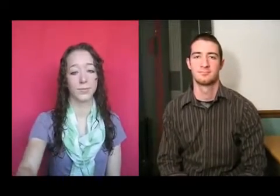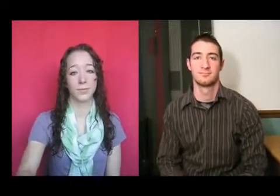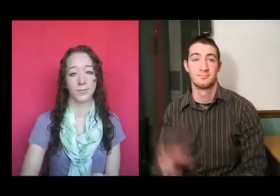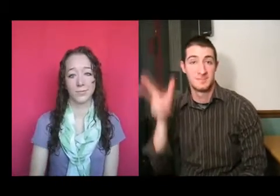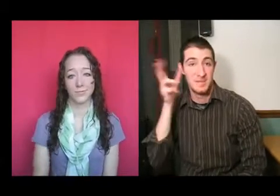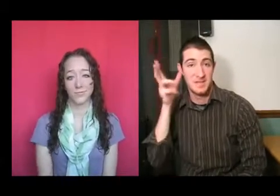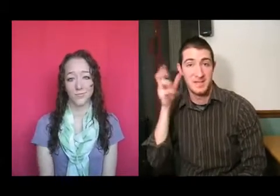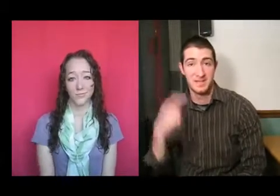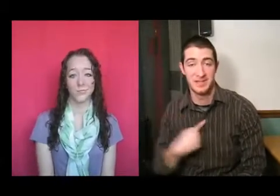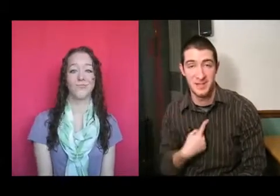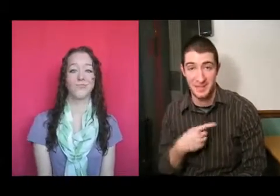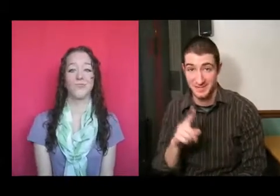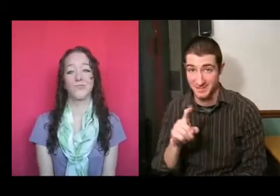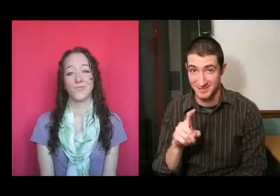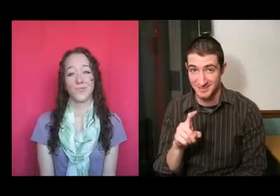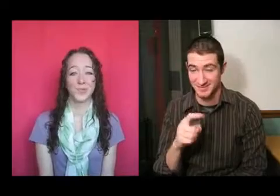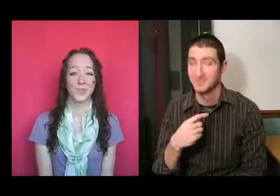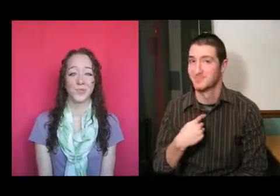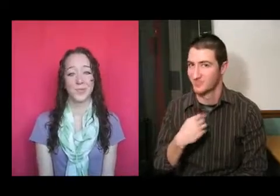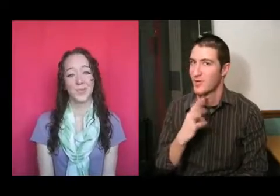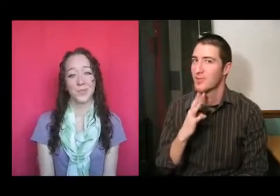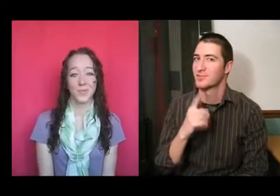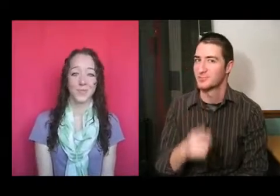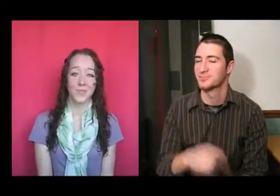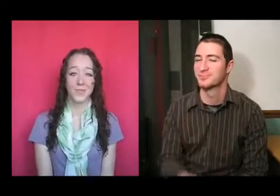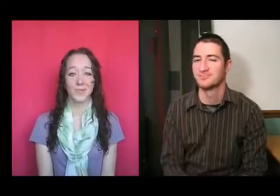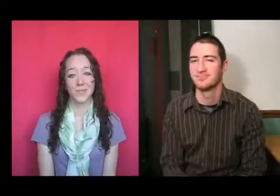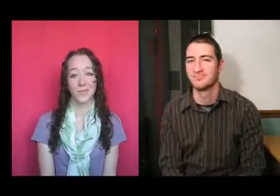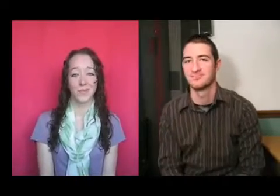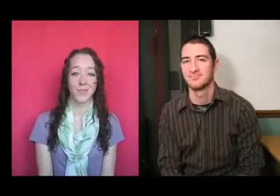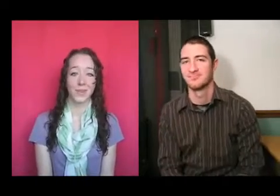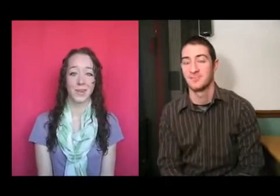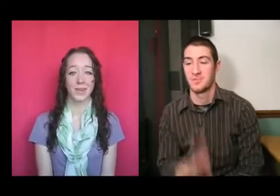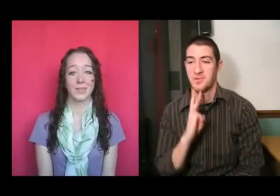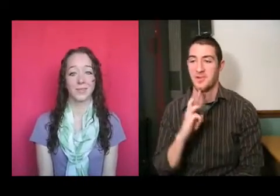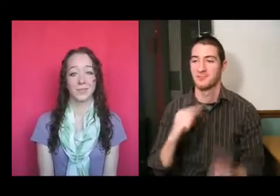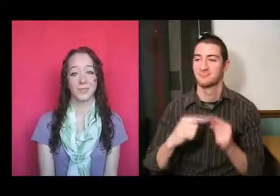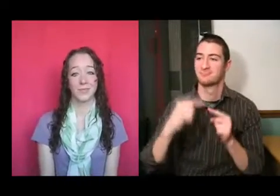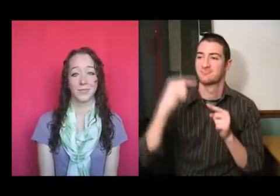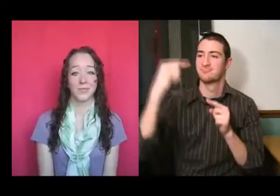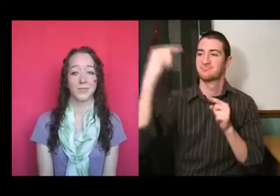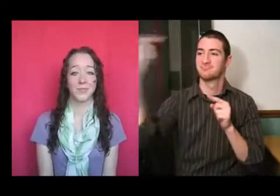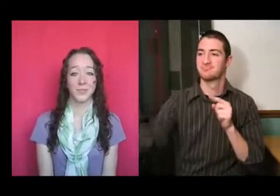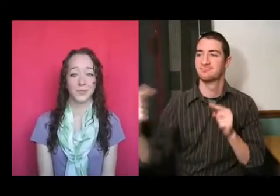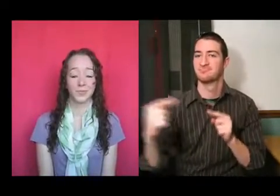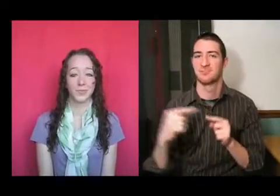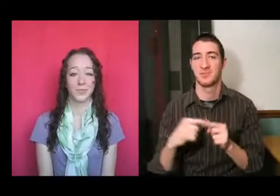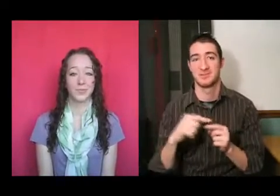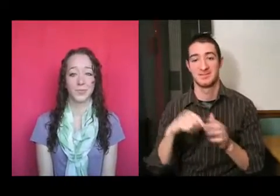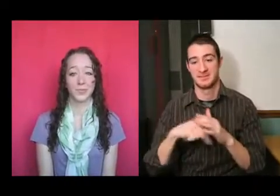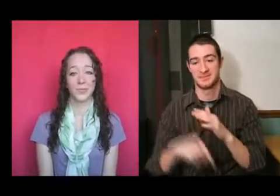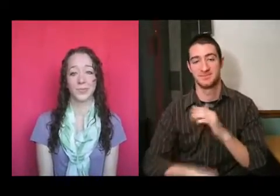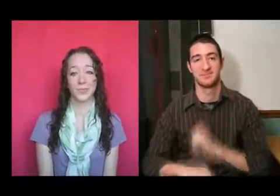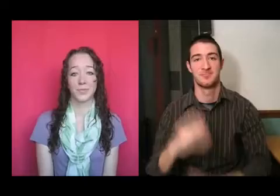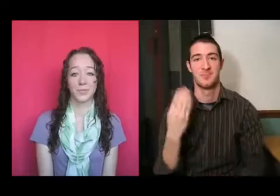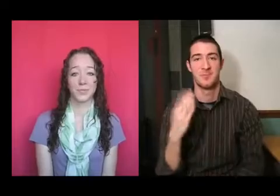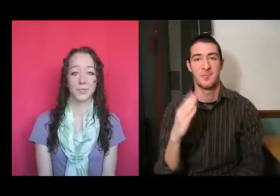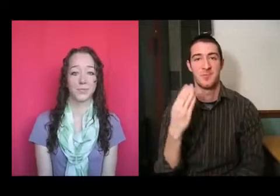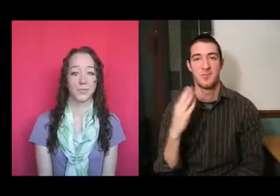Do you hear me talking to you across the water, across the deep blue